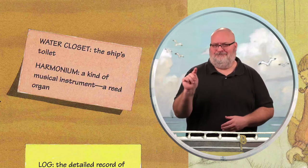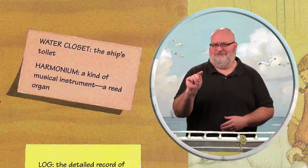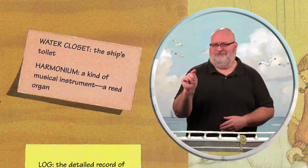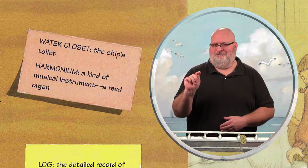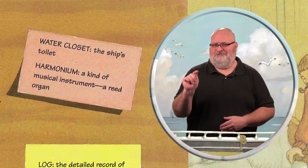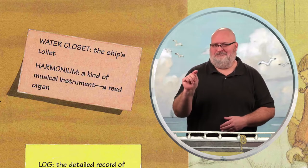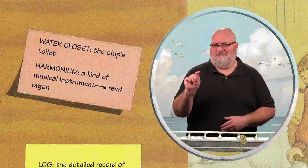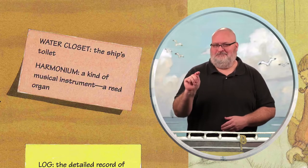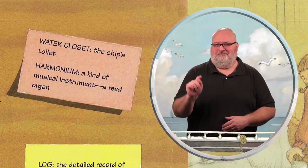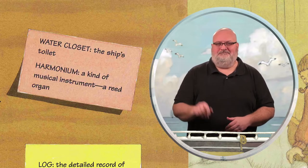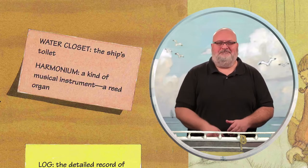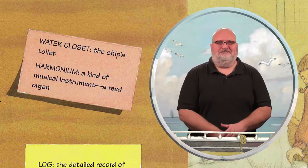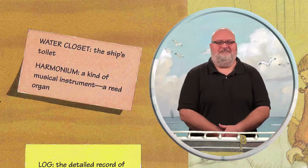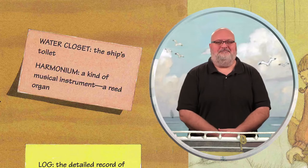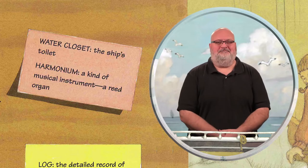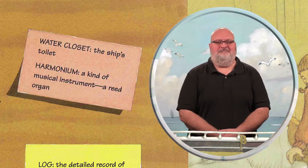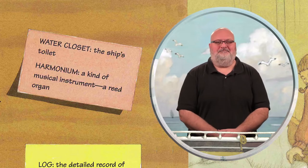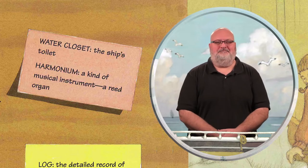The ship's toilet.